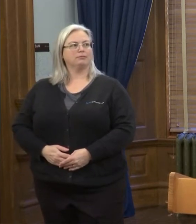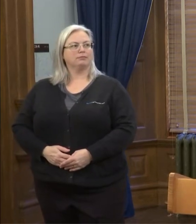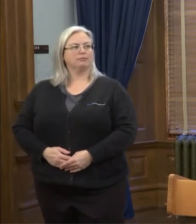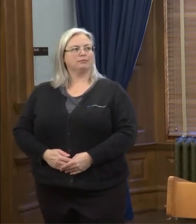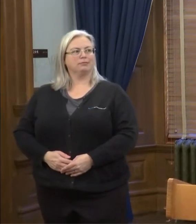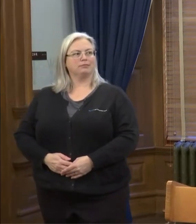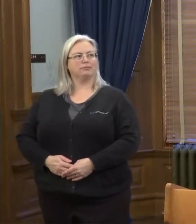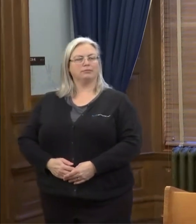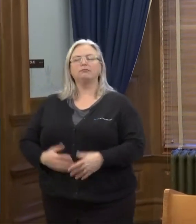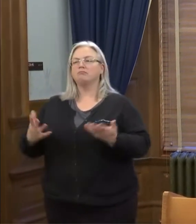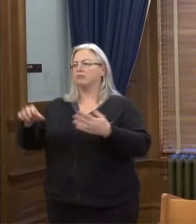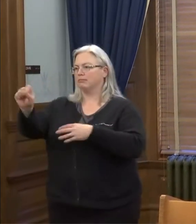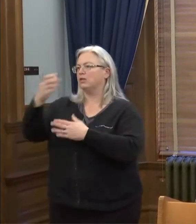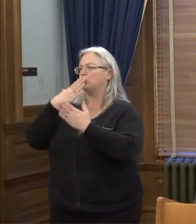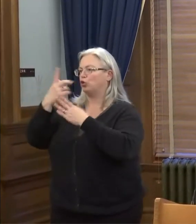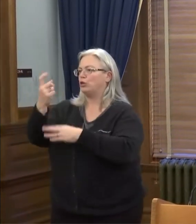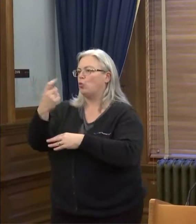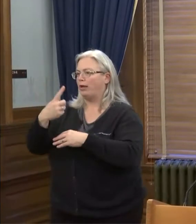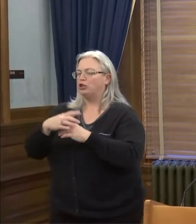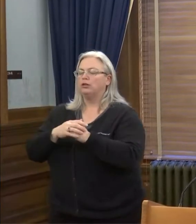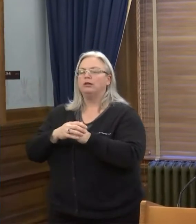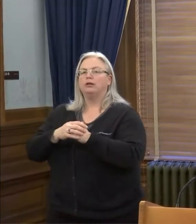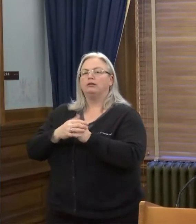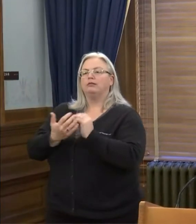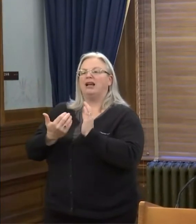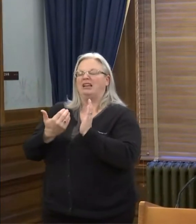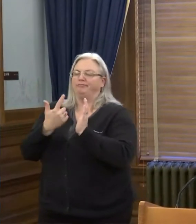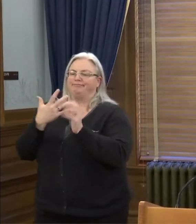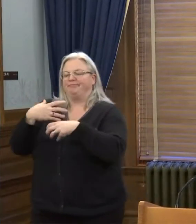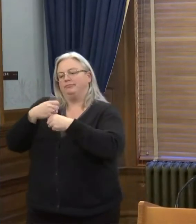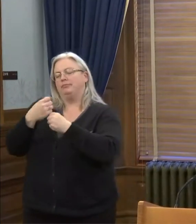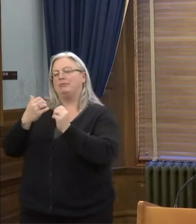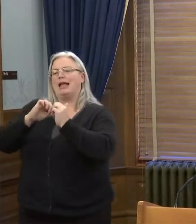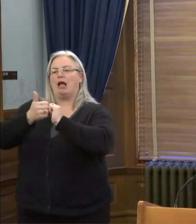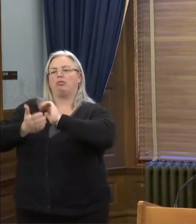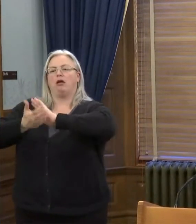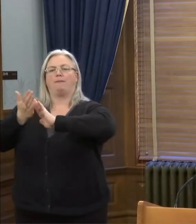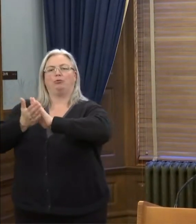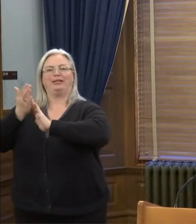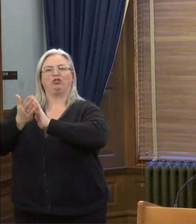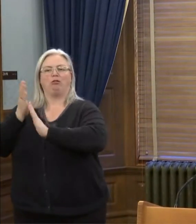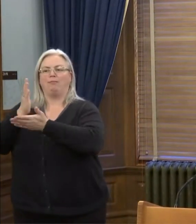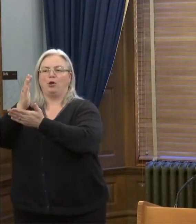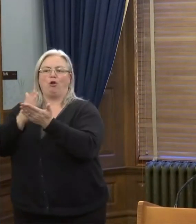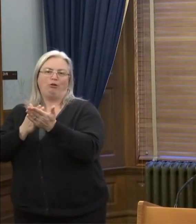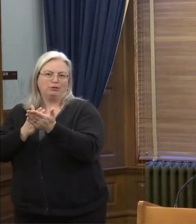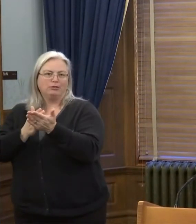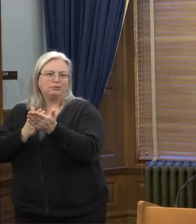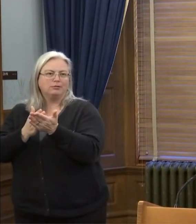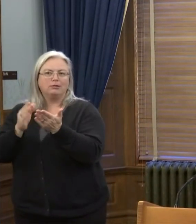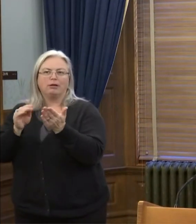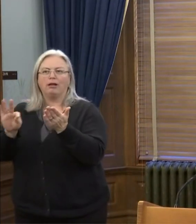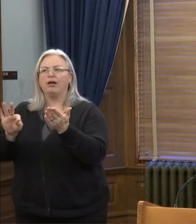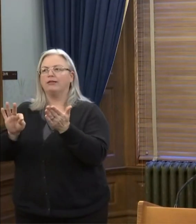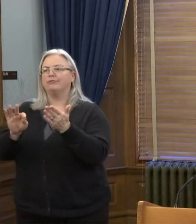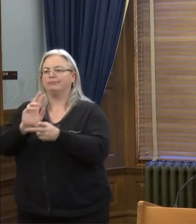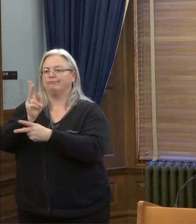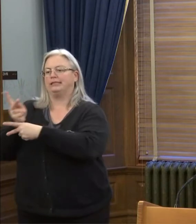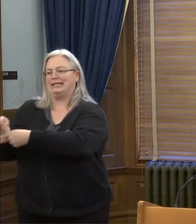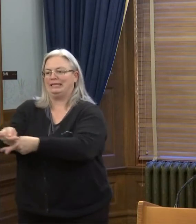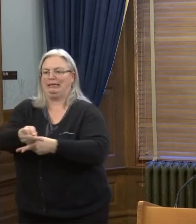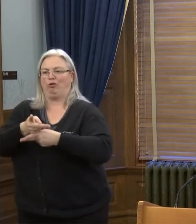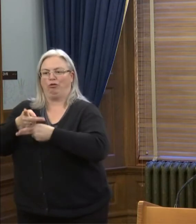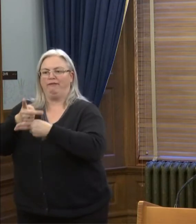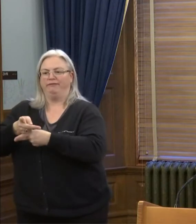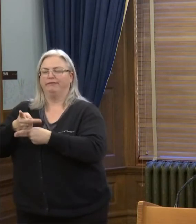There we go. Yes, good question about the operational aspects of taking care of